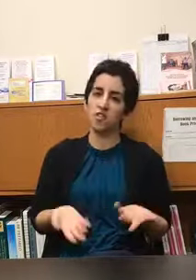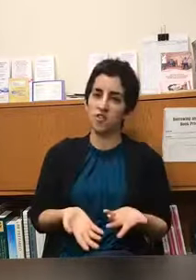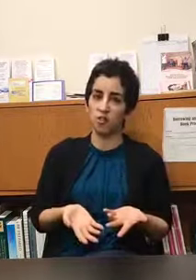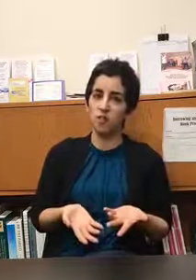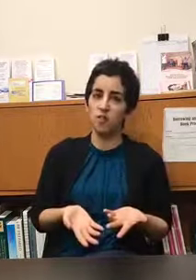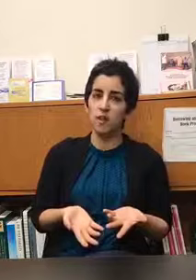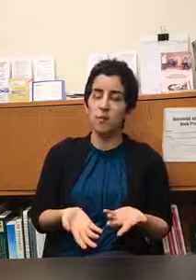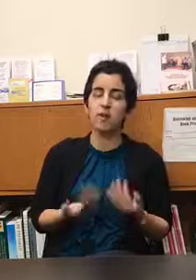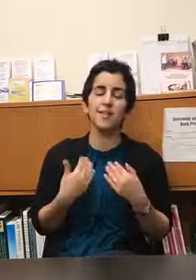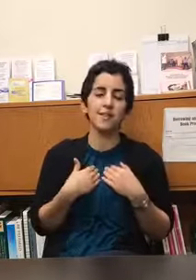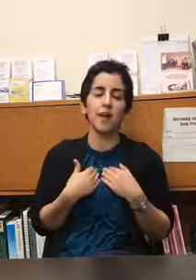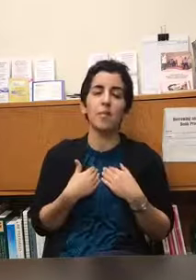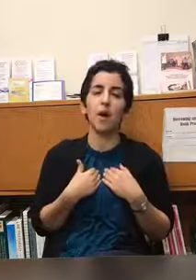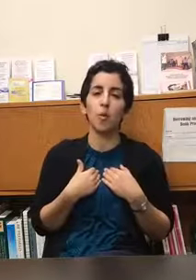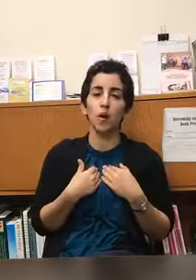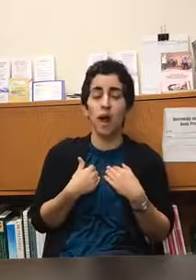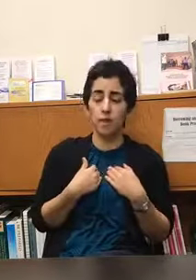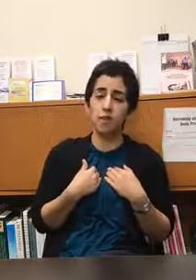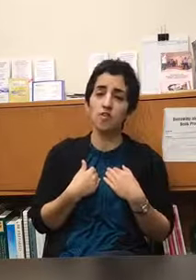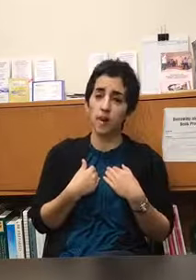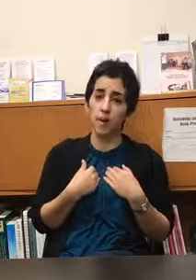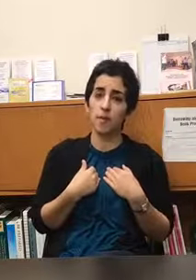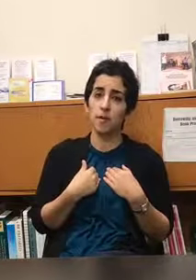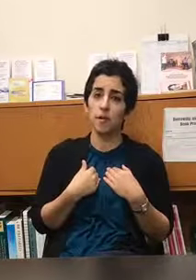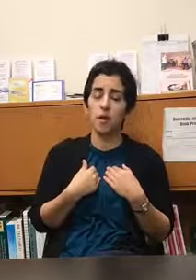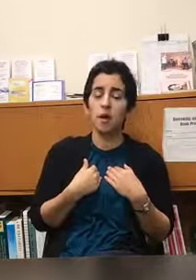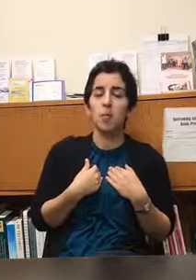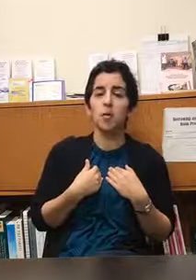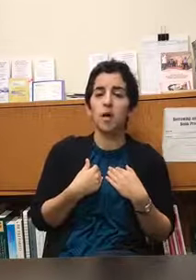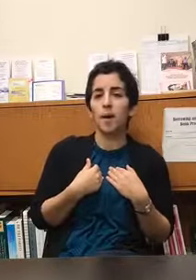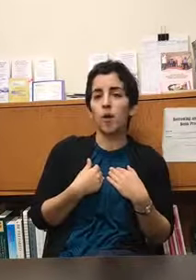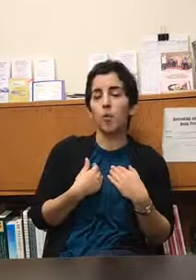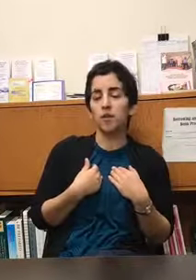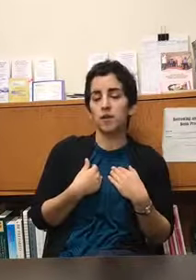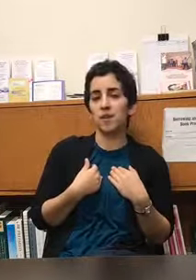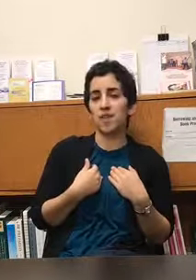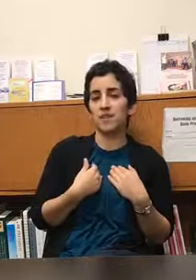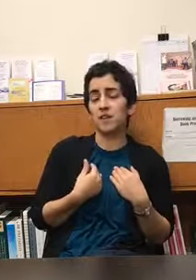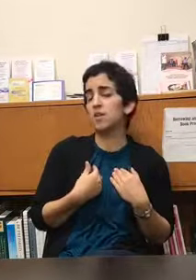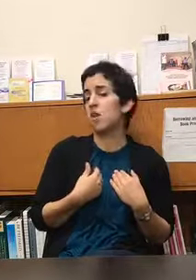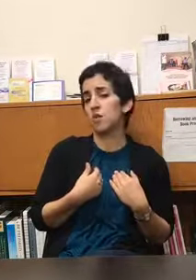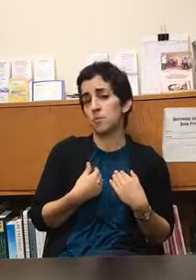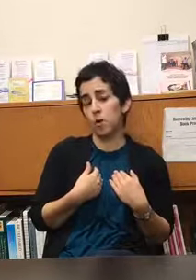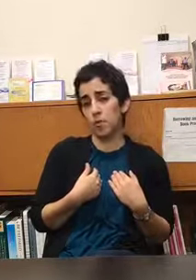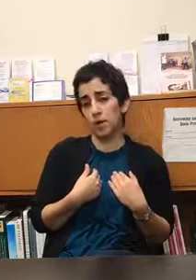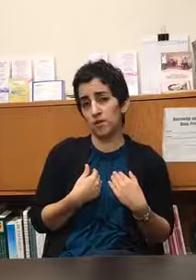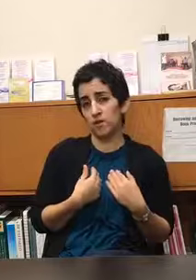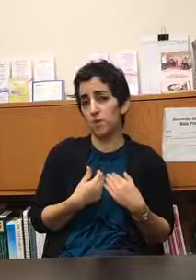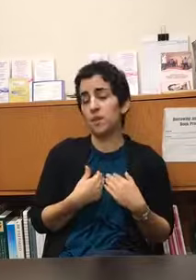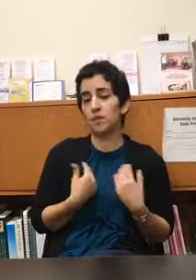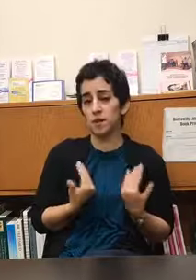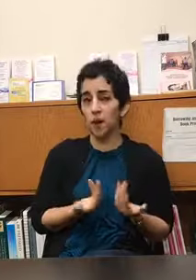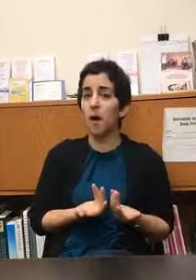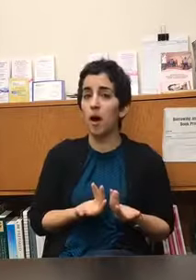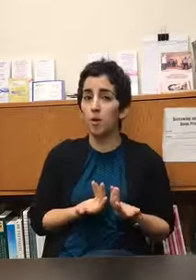session looks like because it's not about what I think should happen but about what the client's needs are in the moment so something has come up